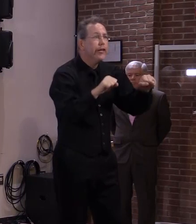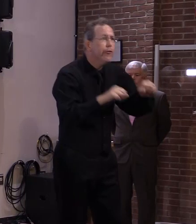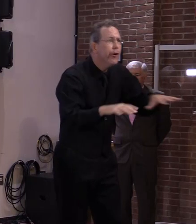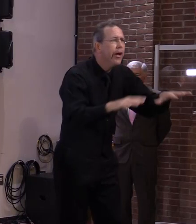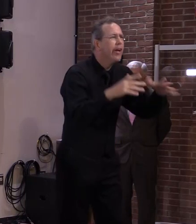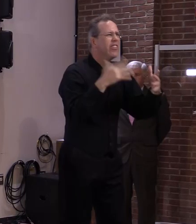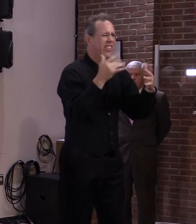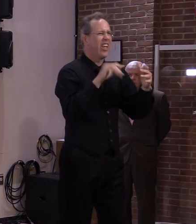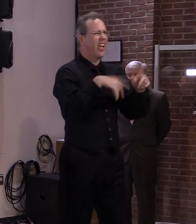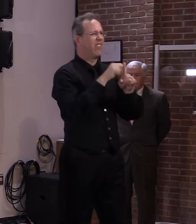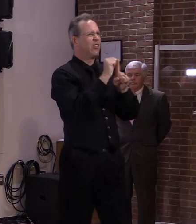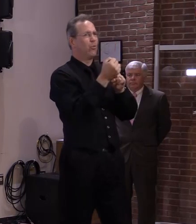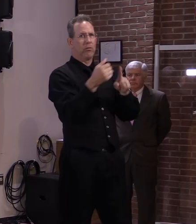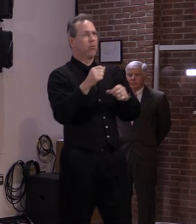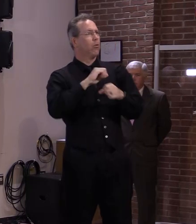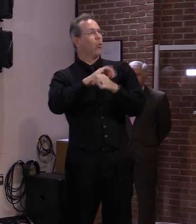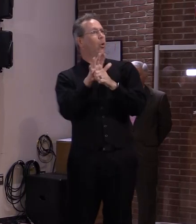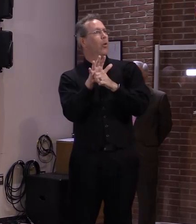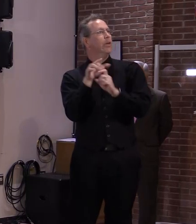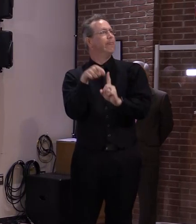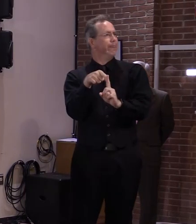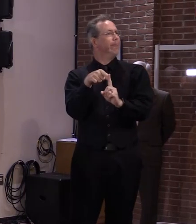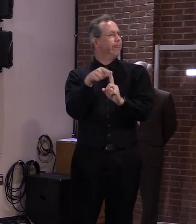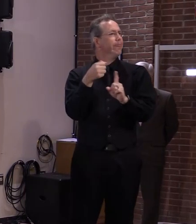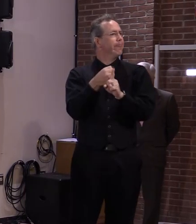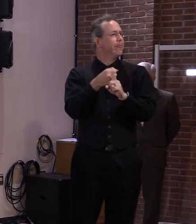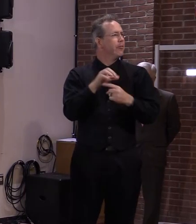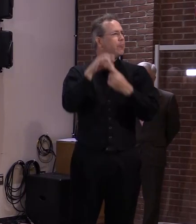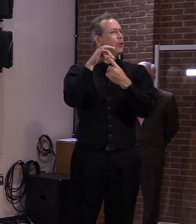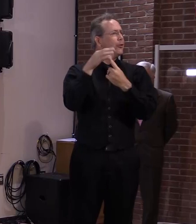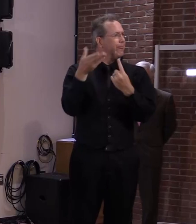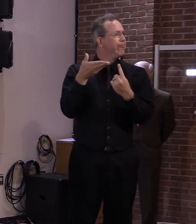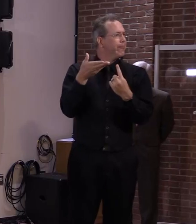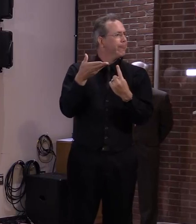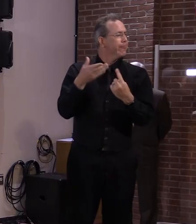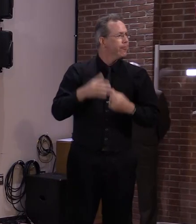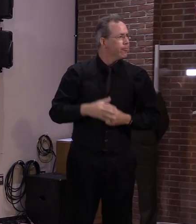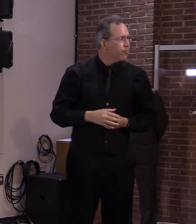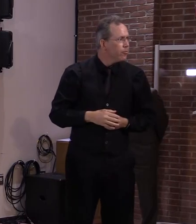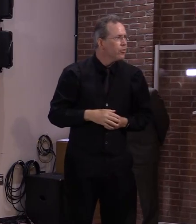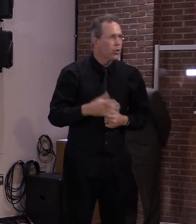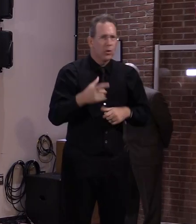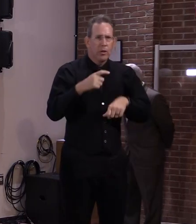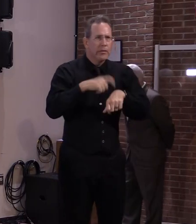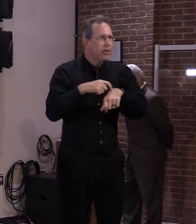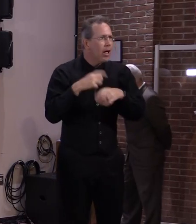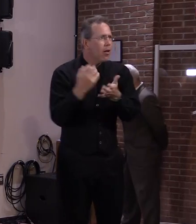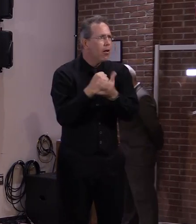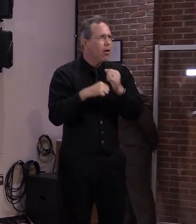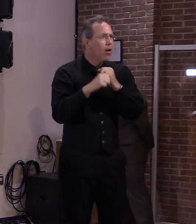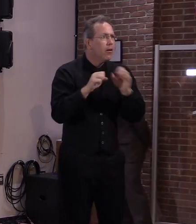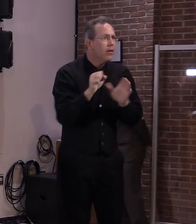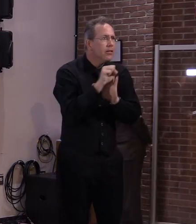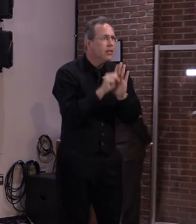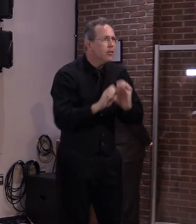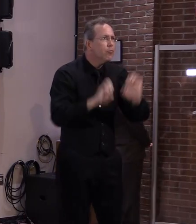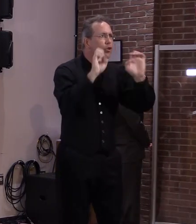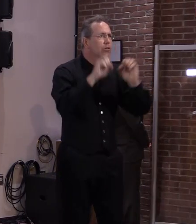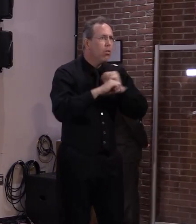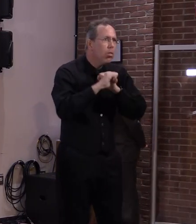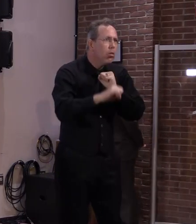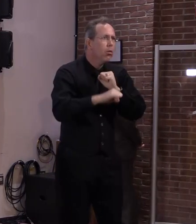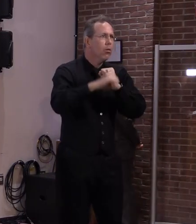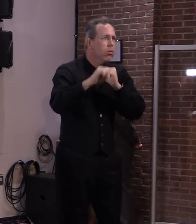been unique, both in its length and nature, because the challenges we faced with